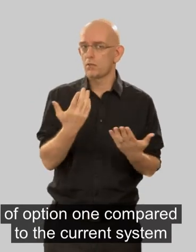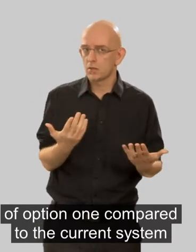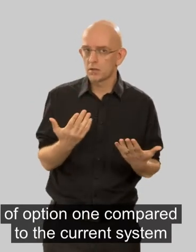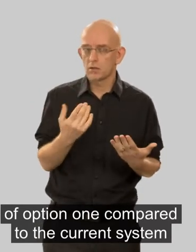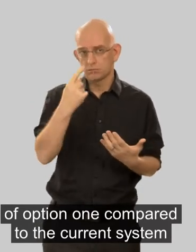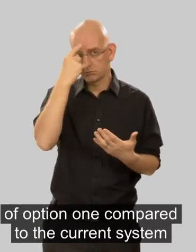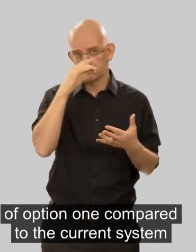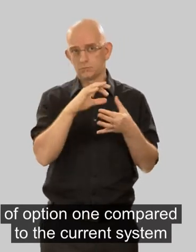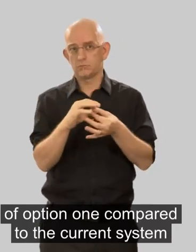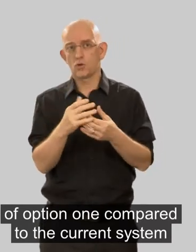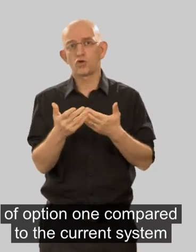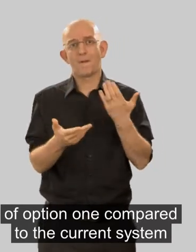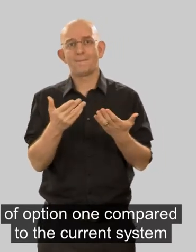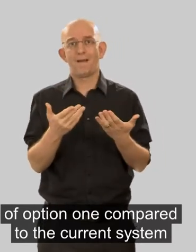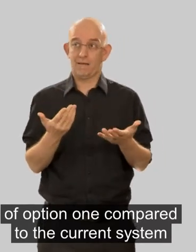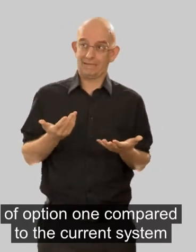compared to the current system